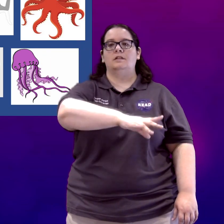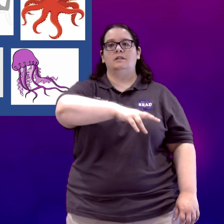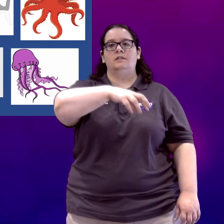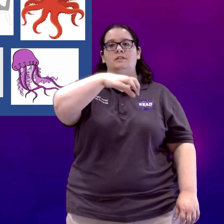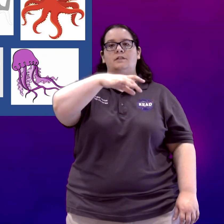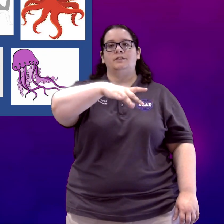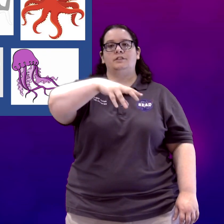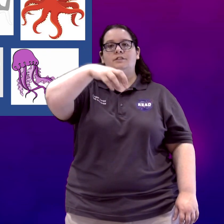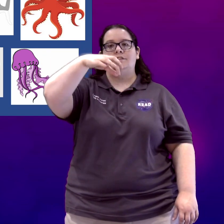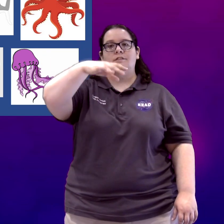Jellyfish.